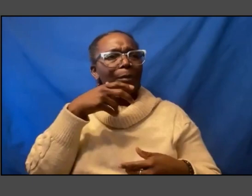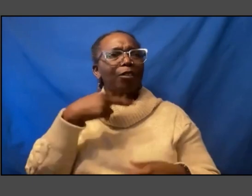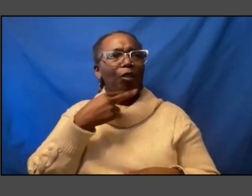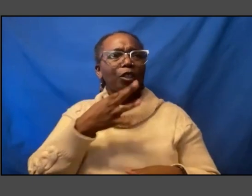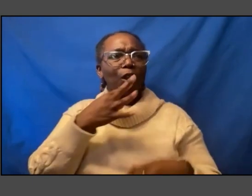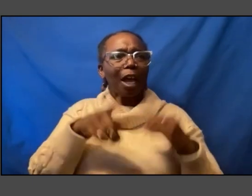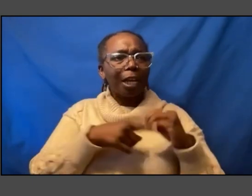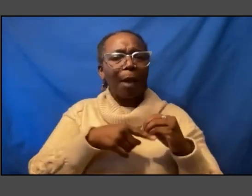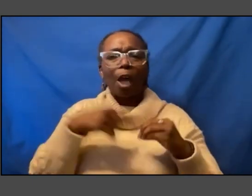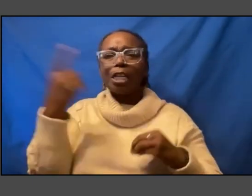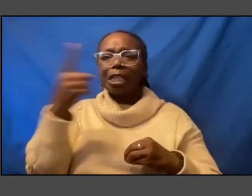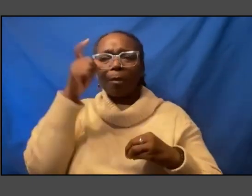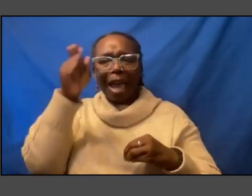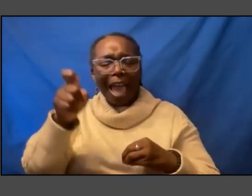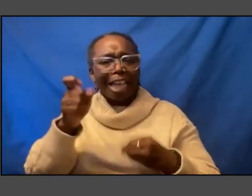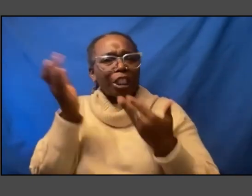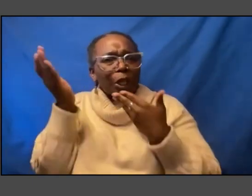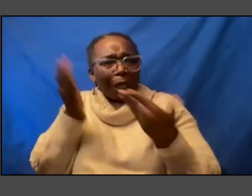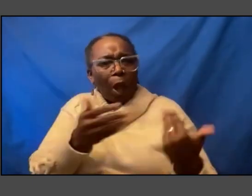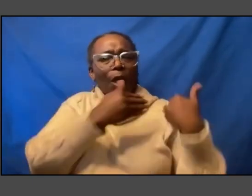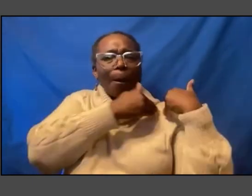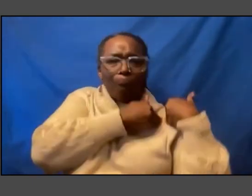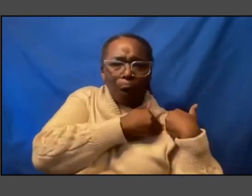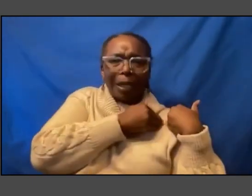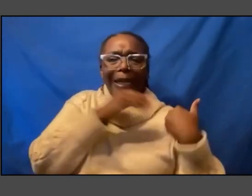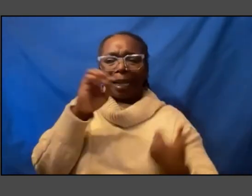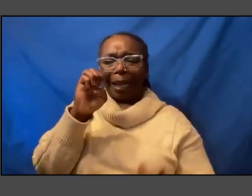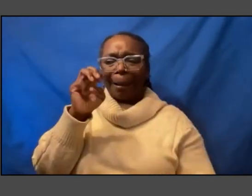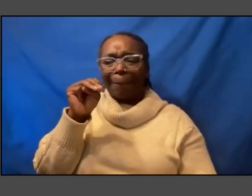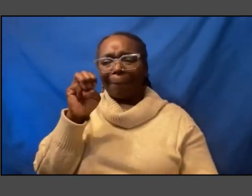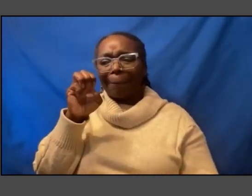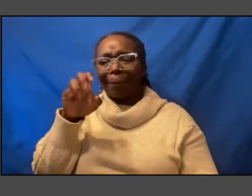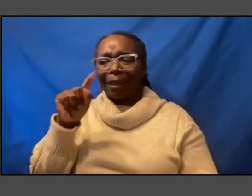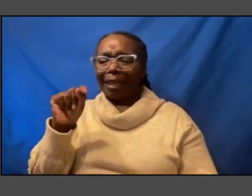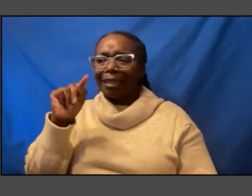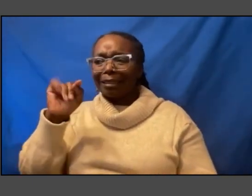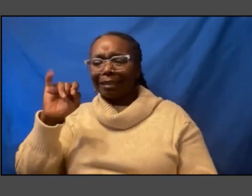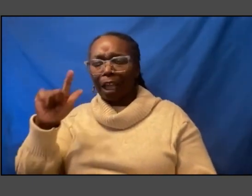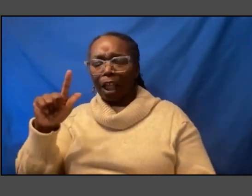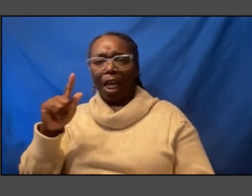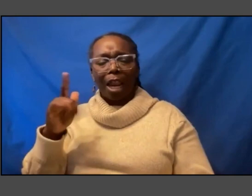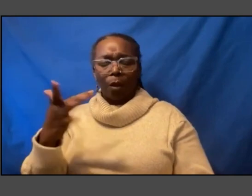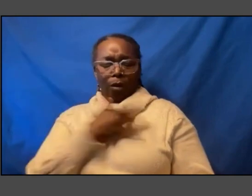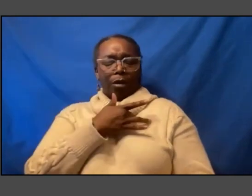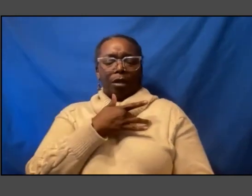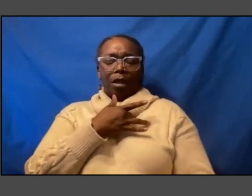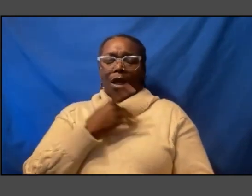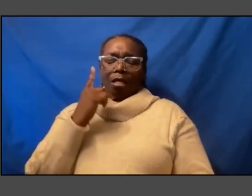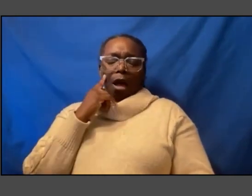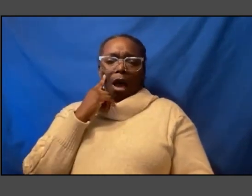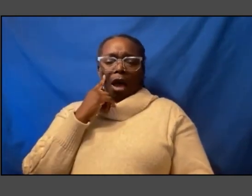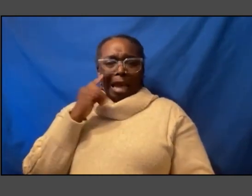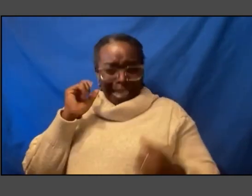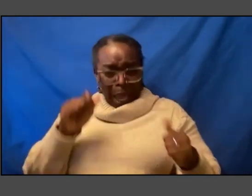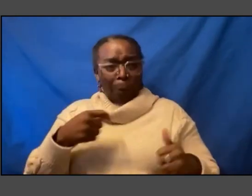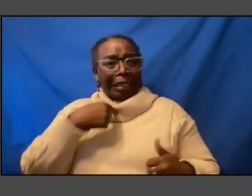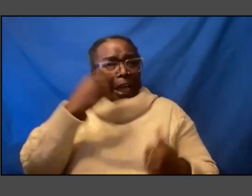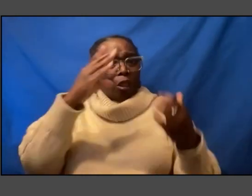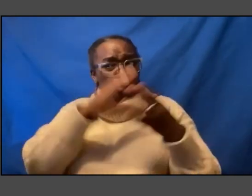carry the burden of emmett till and i was so moved by her i thought can we tell a story that is really it gives you